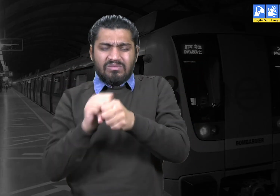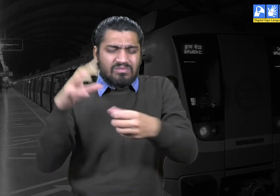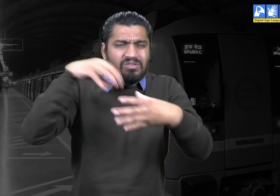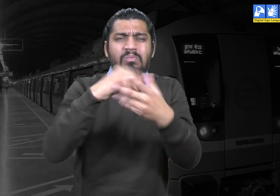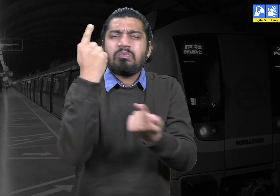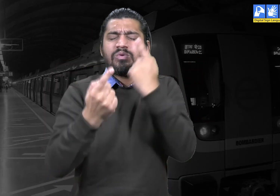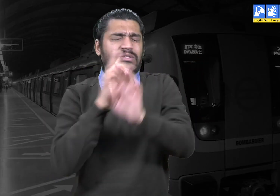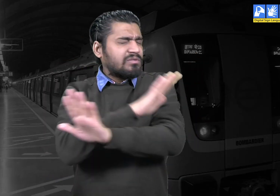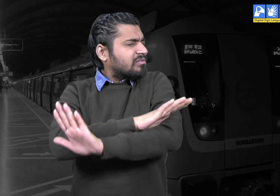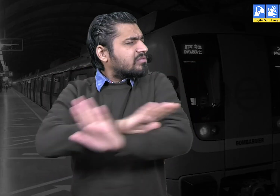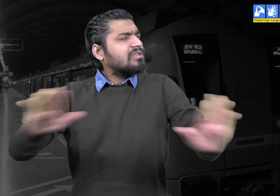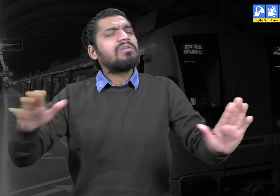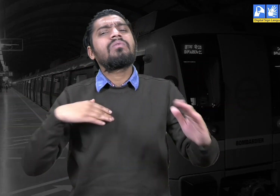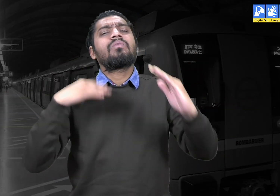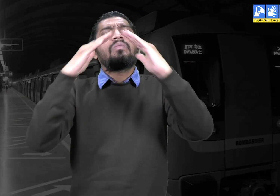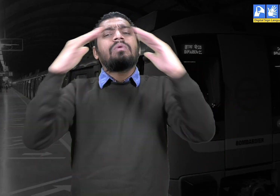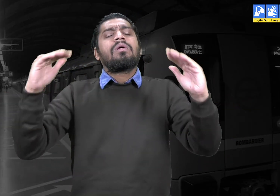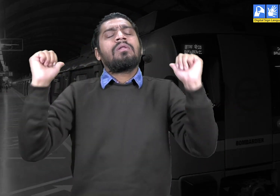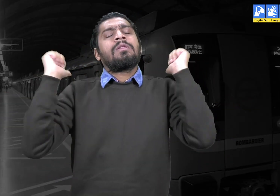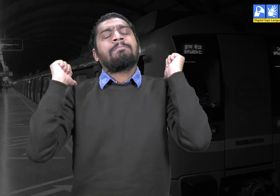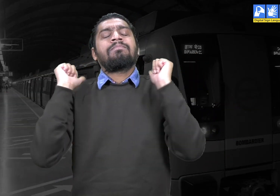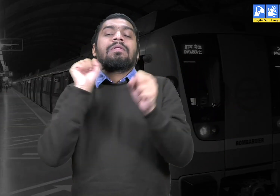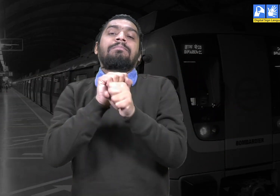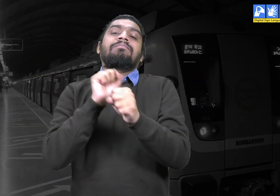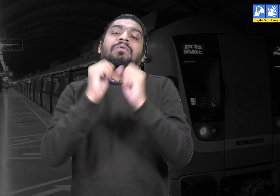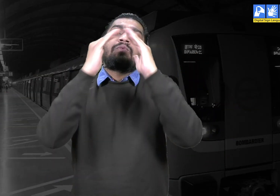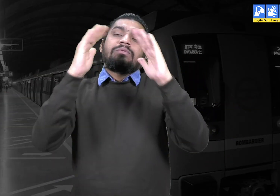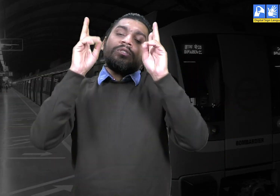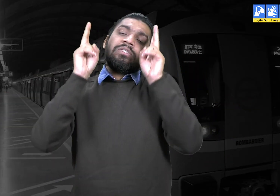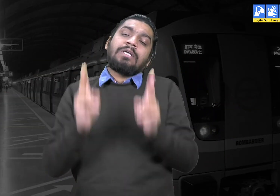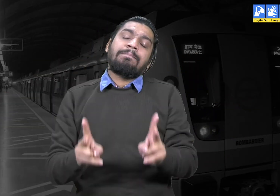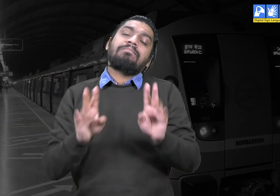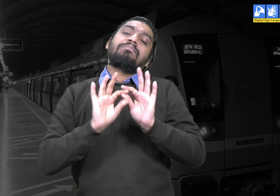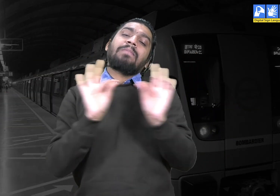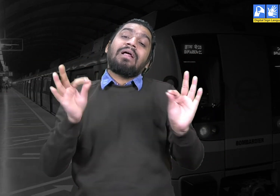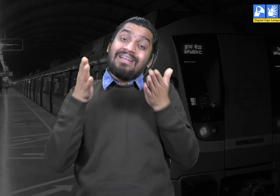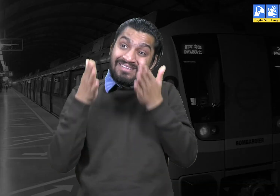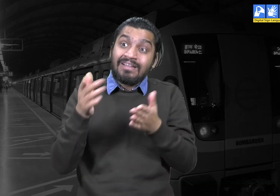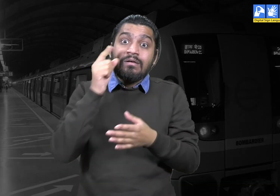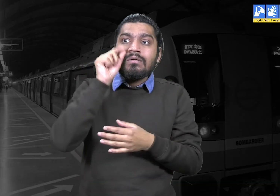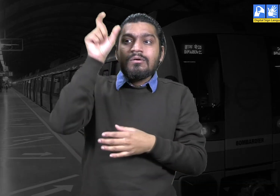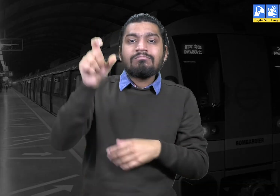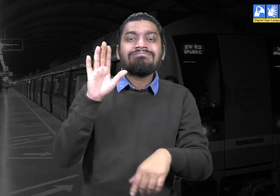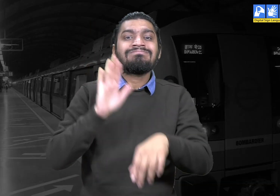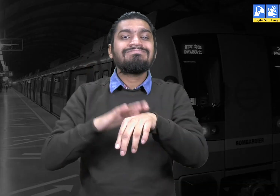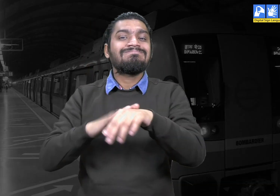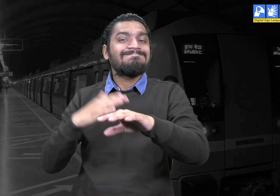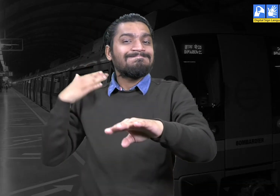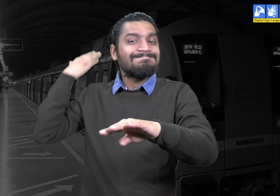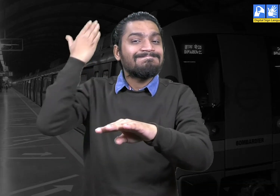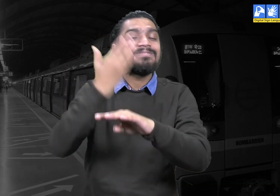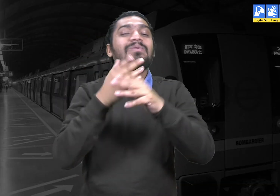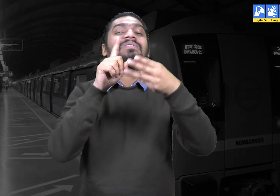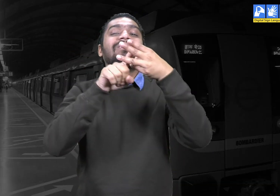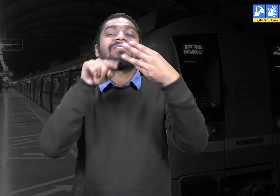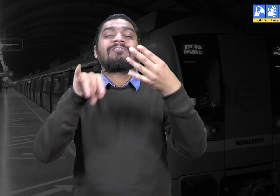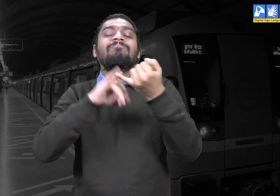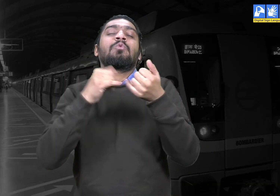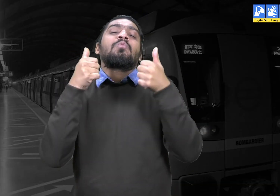He did not want to work with political parties anymore. He finally decided to take rest, be at home and lead a peaceful life. This